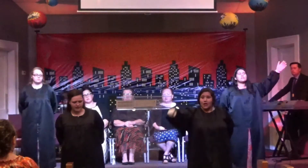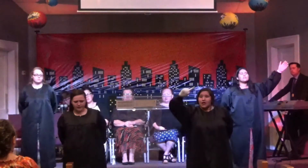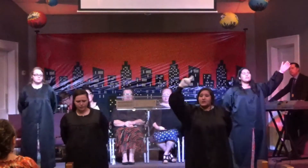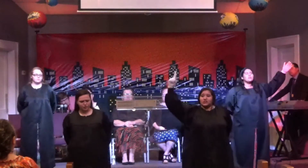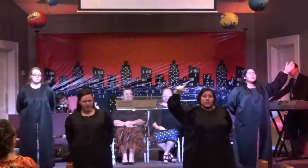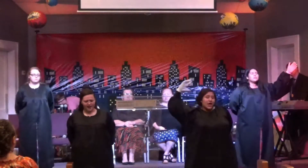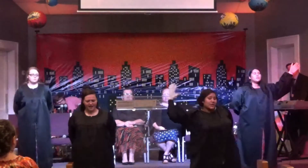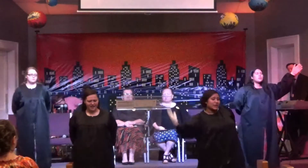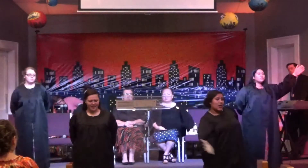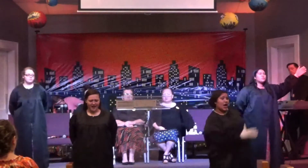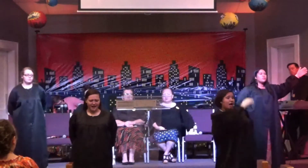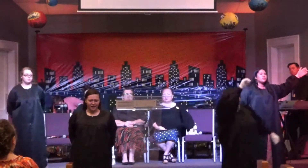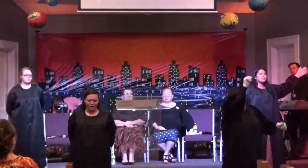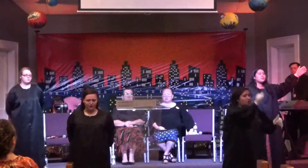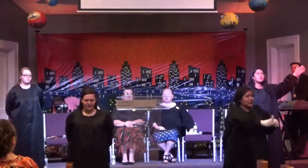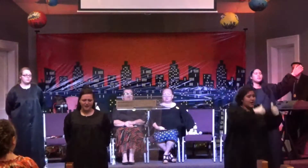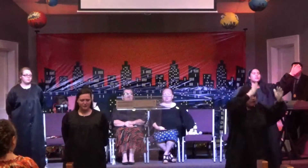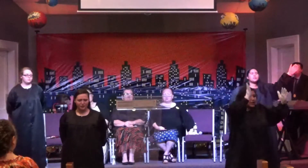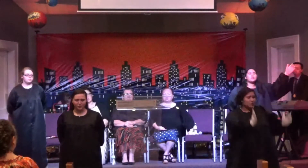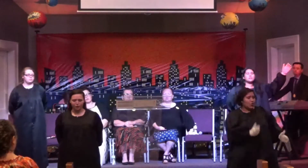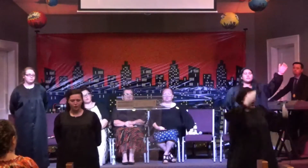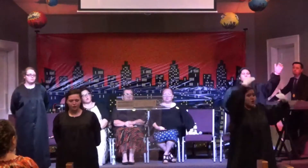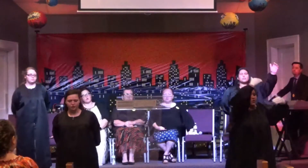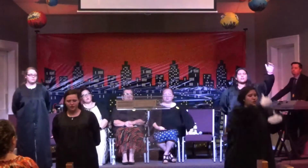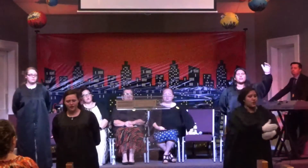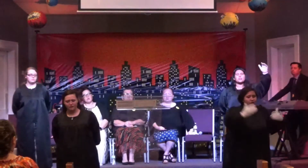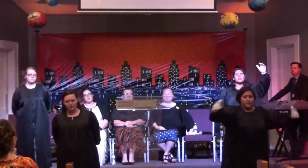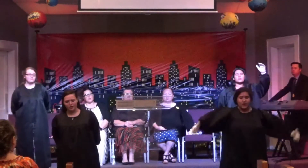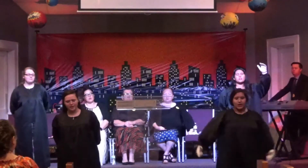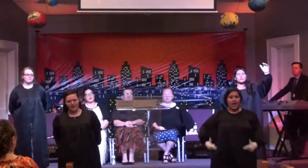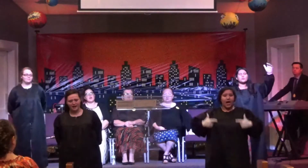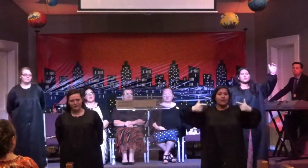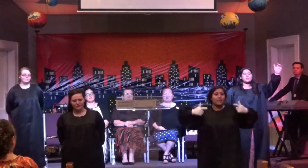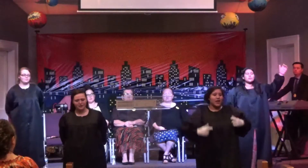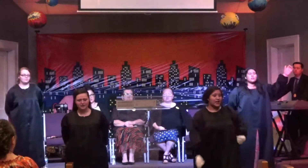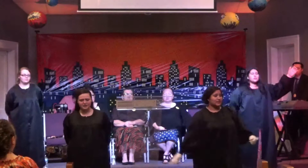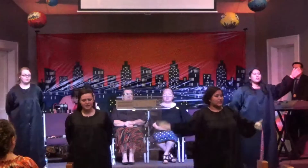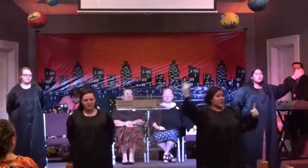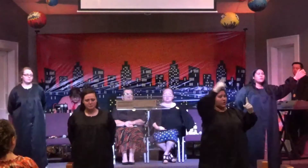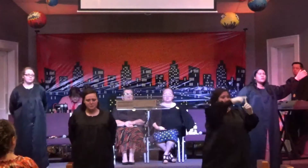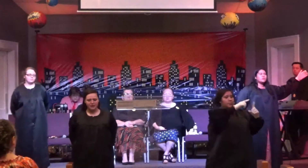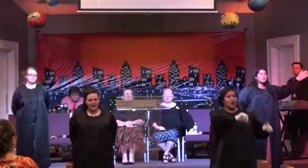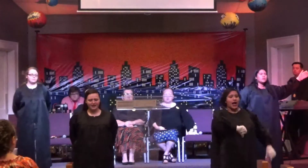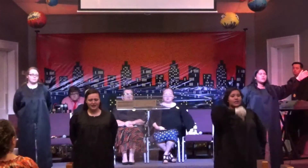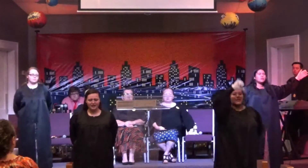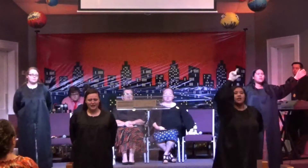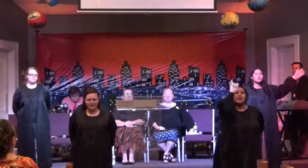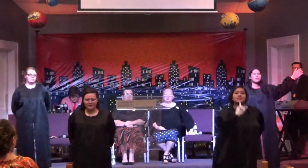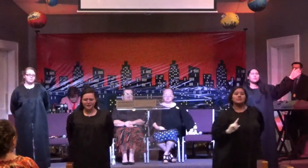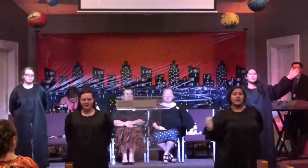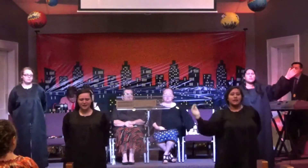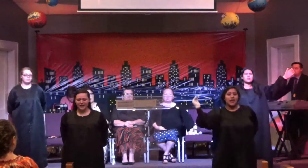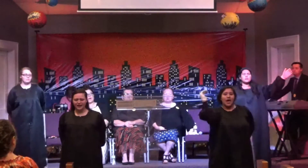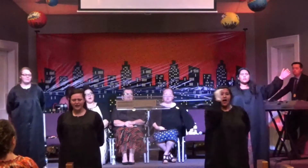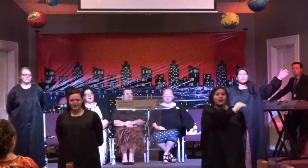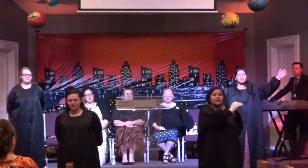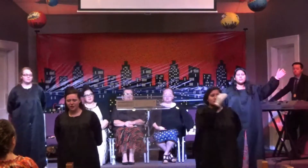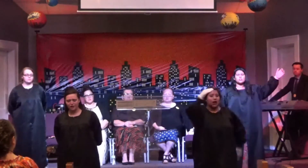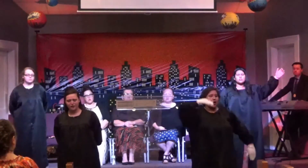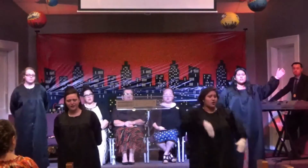Shine the light on every corner of your life Until the pride and lust and lies are